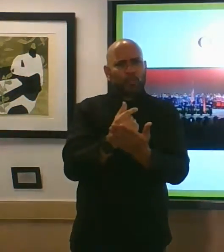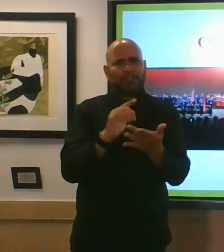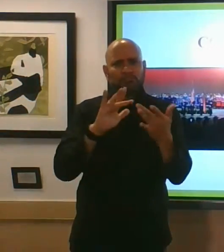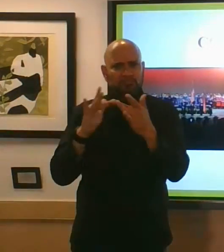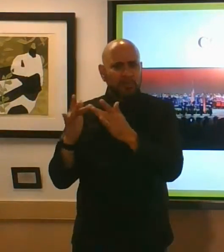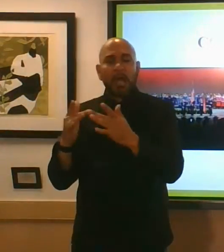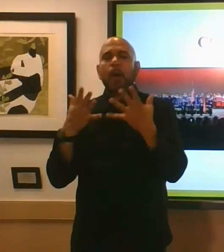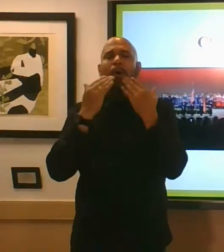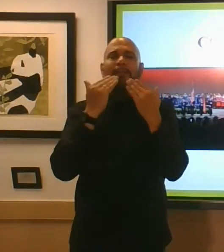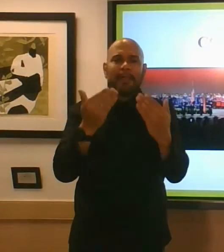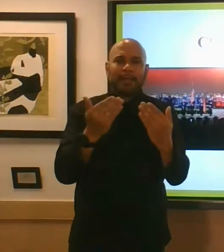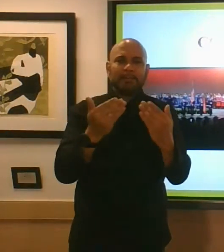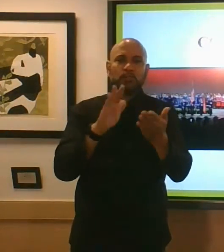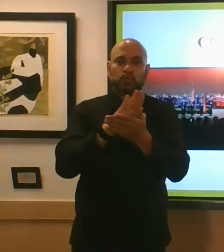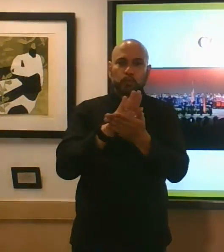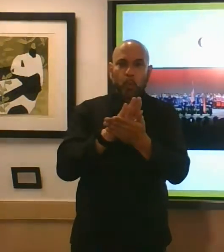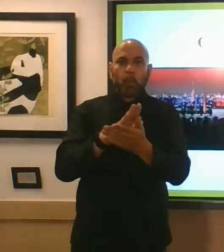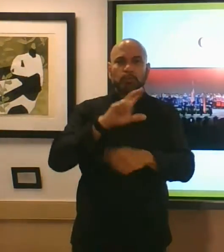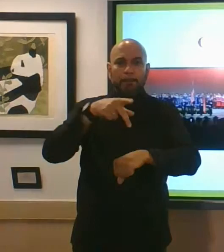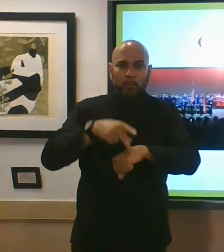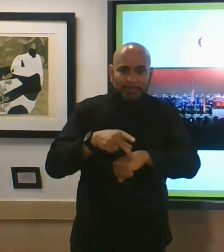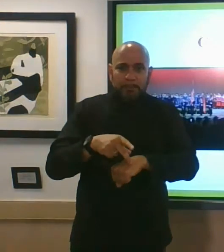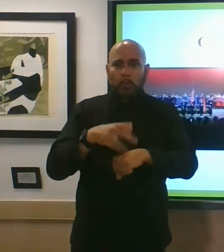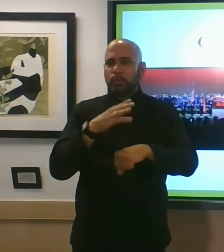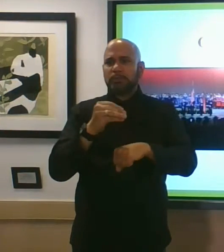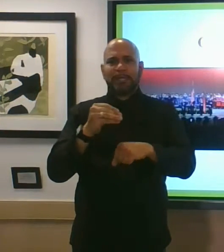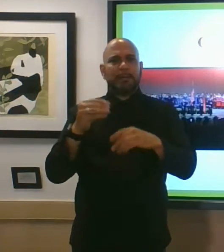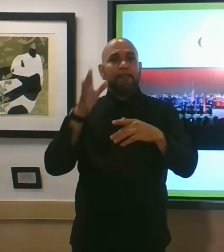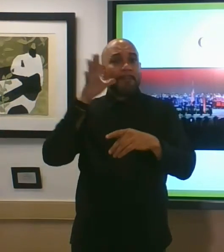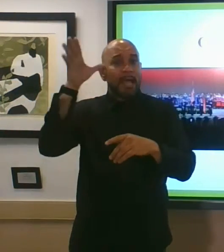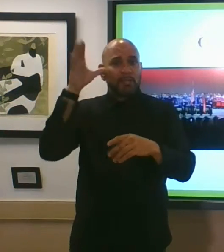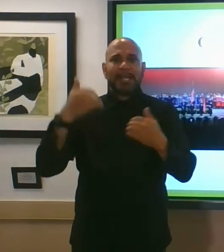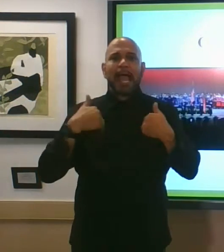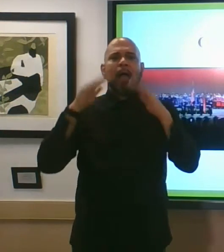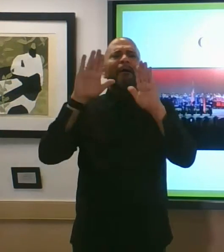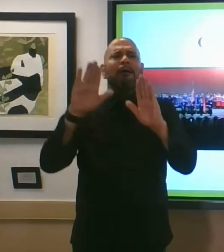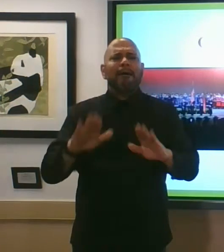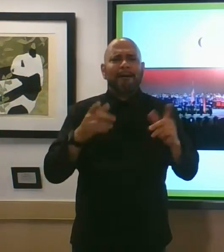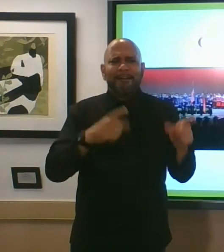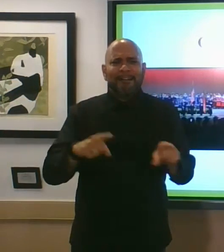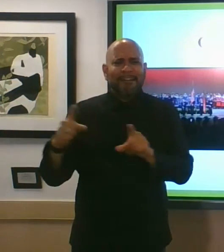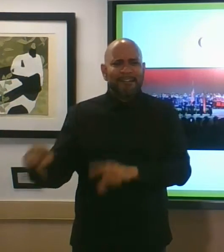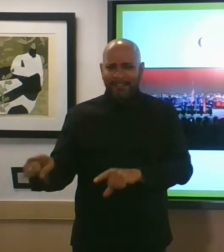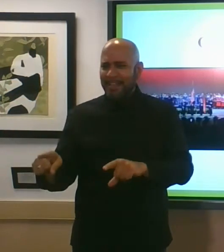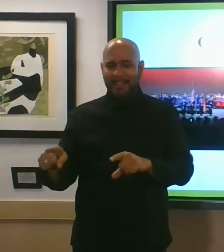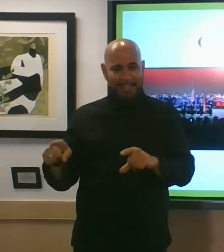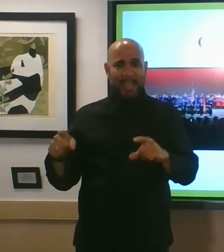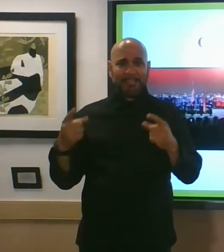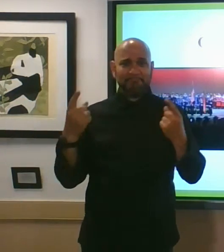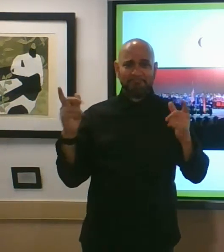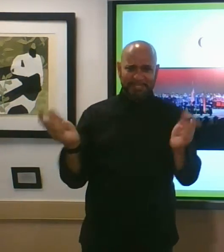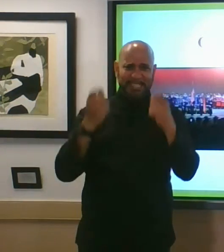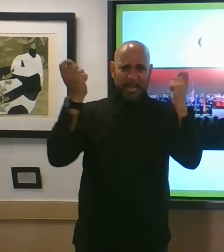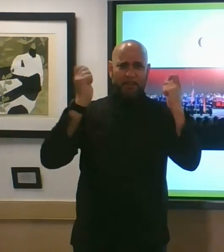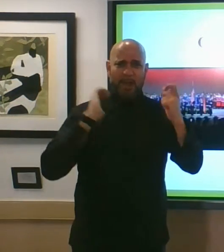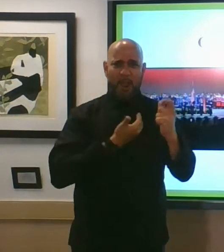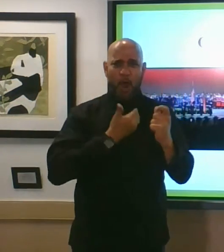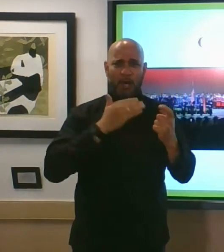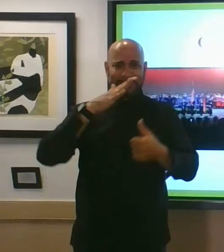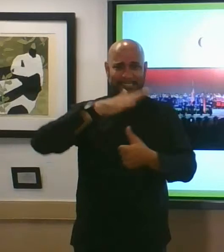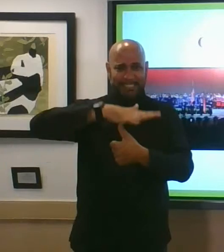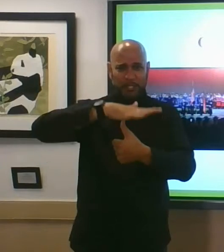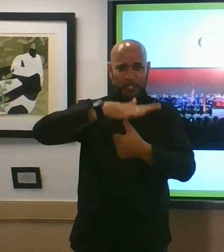parents and all that had awesome uh events mobile events that celebrated our seniors this year